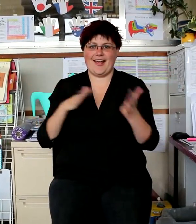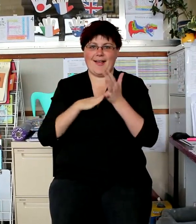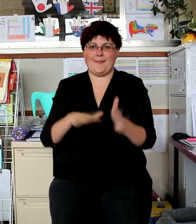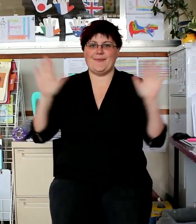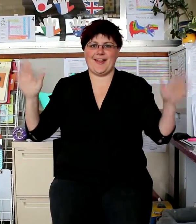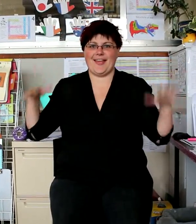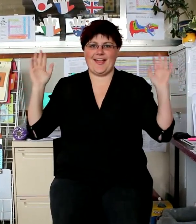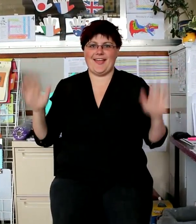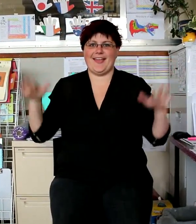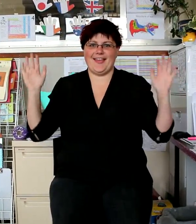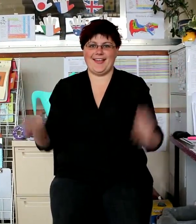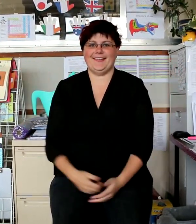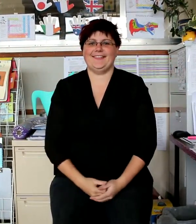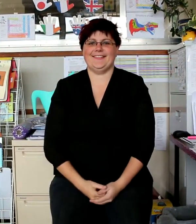we can try.